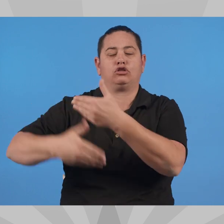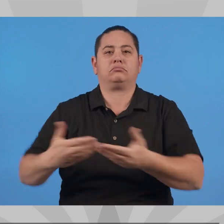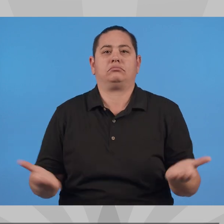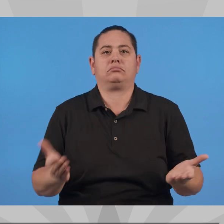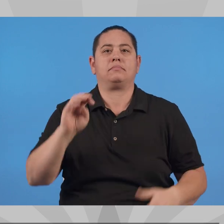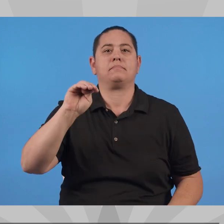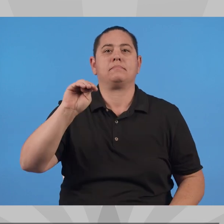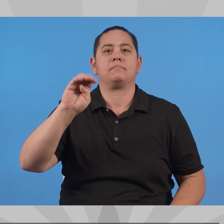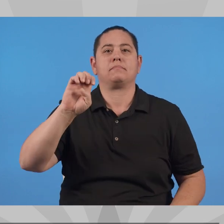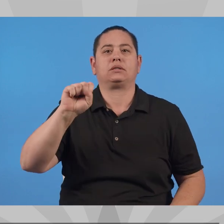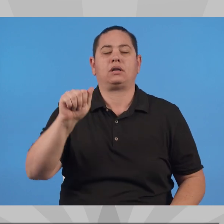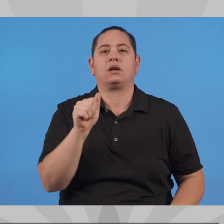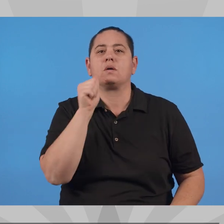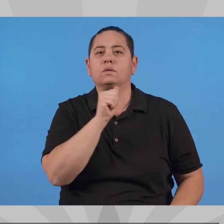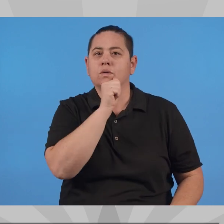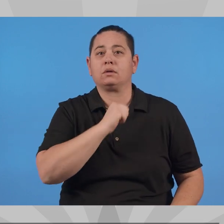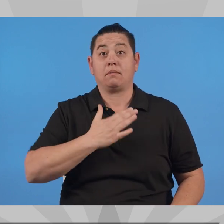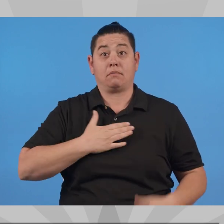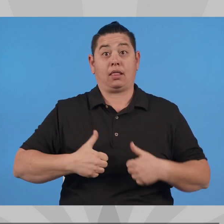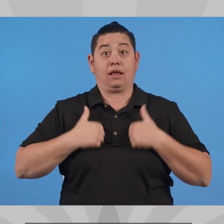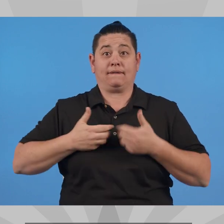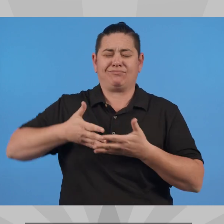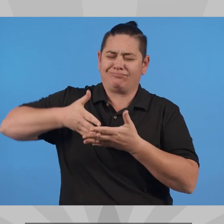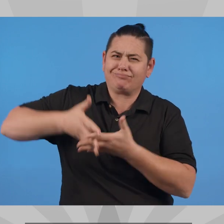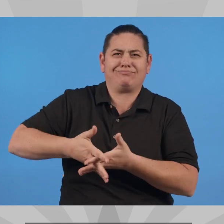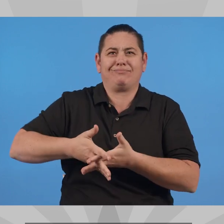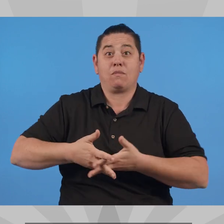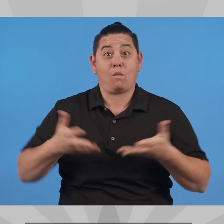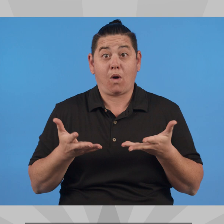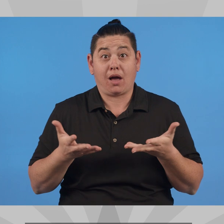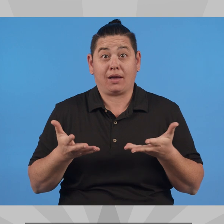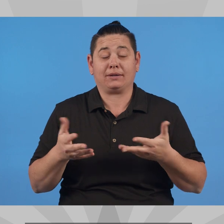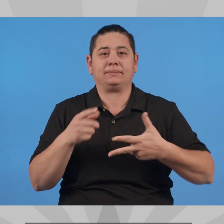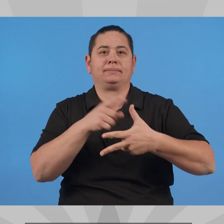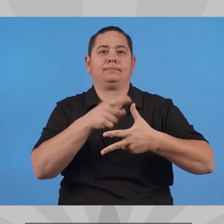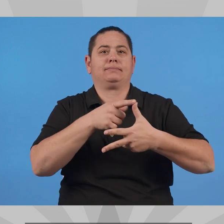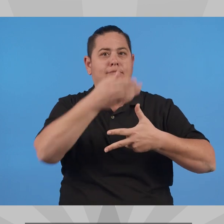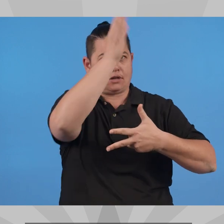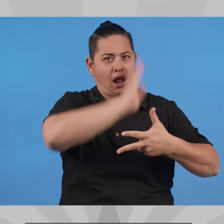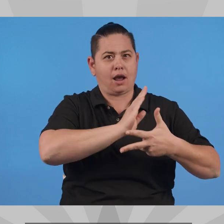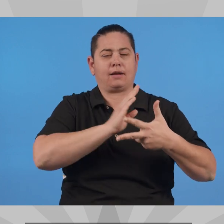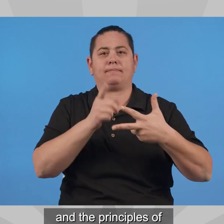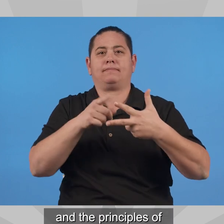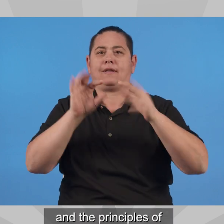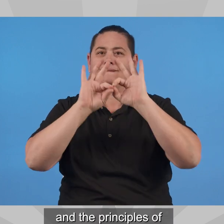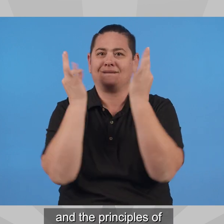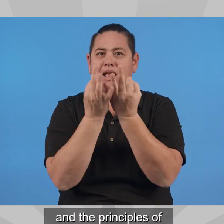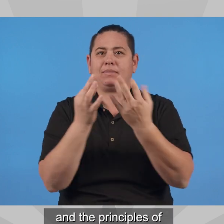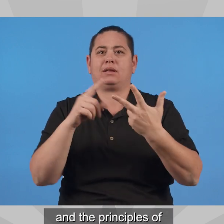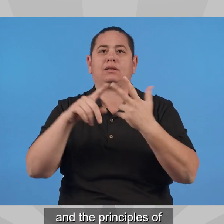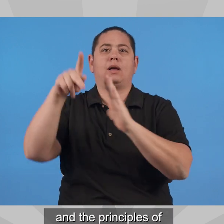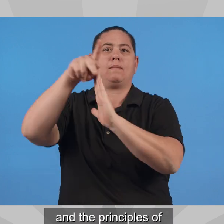As a fourth-generational Mesa Arizonan, my life is rooted in God, family, and the